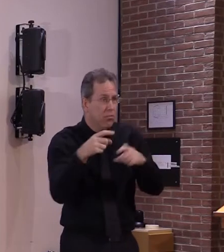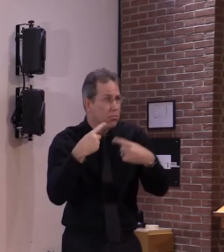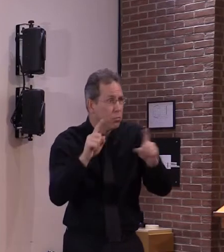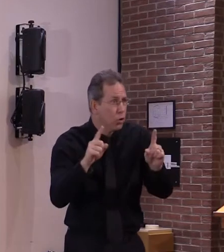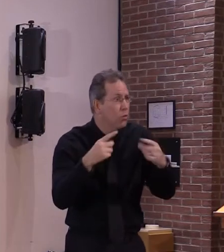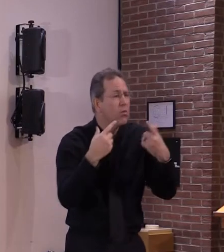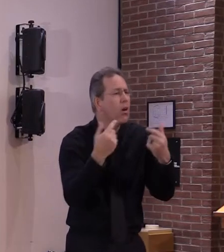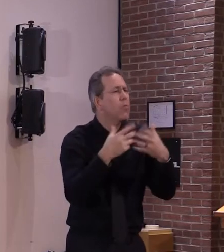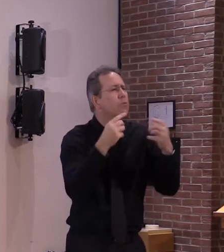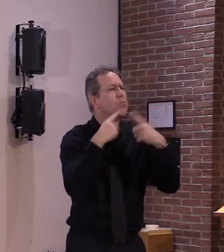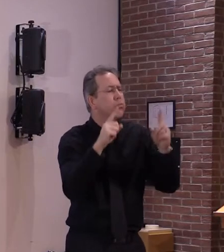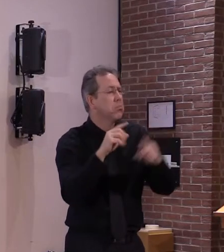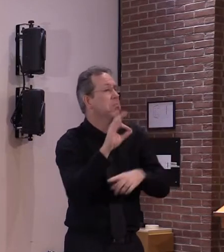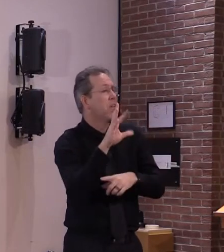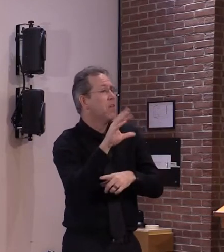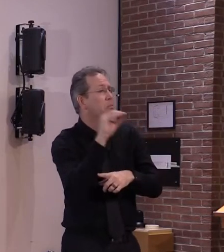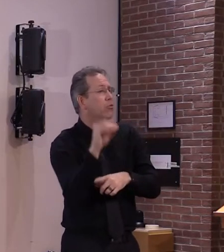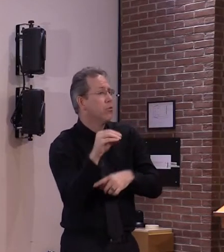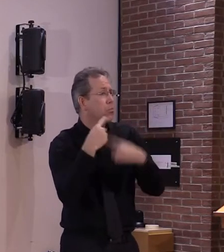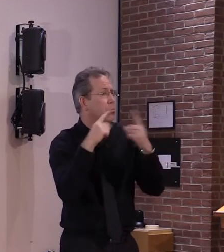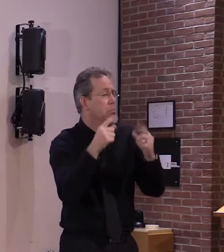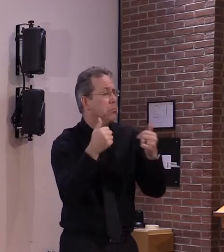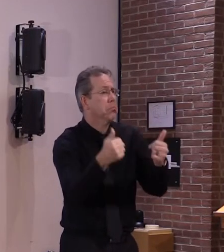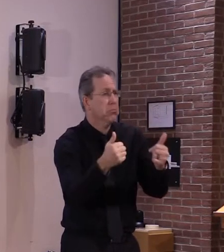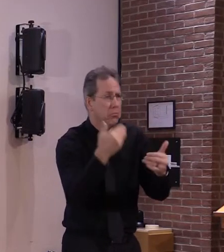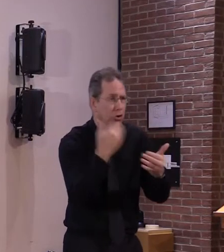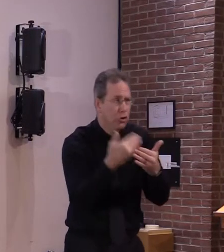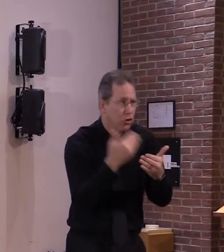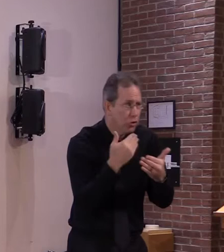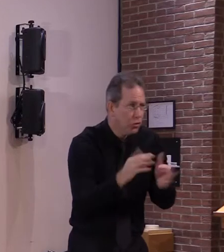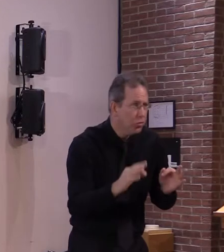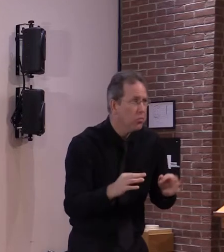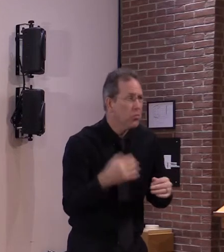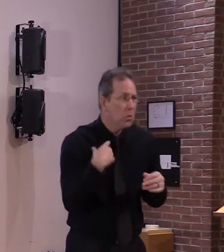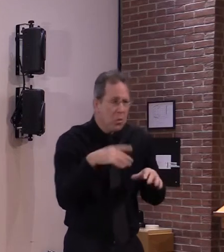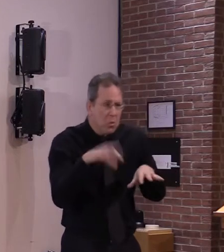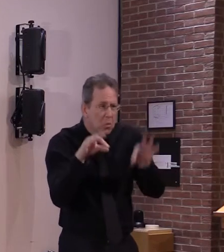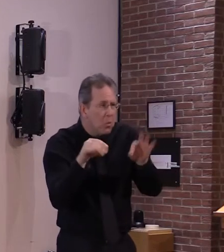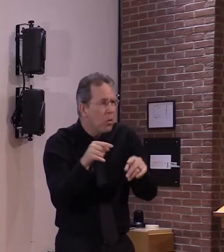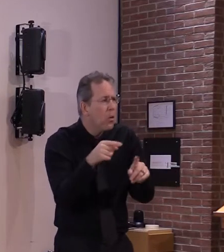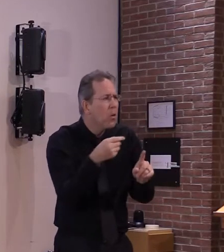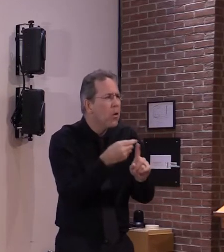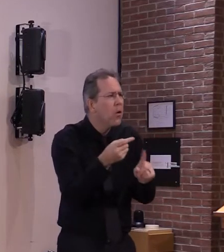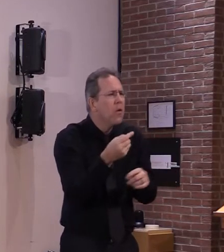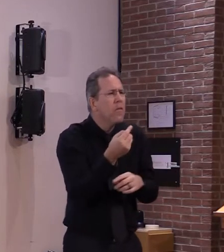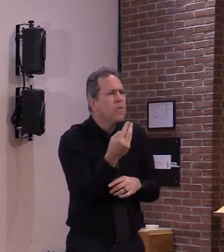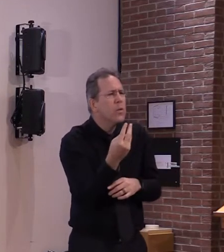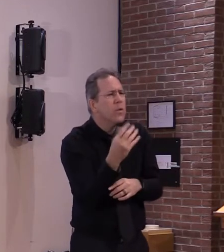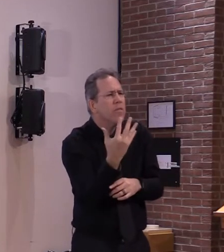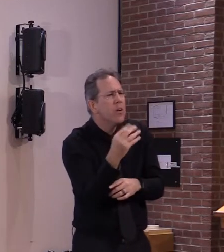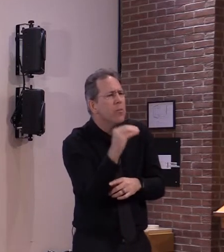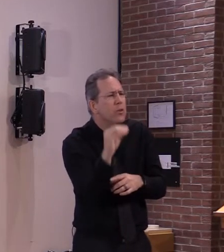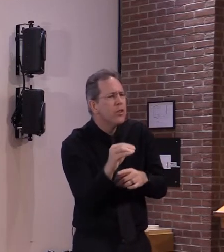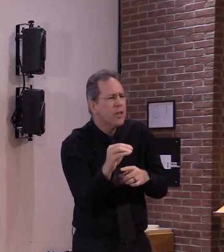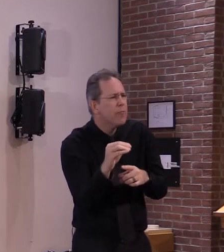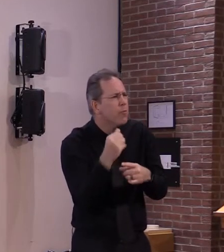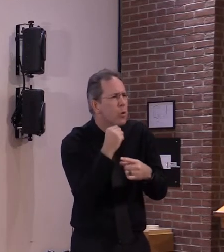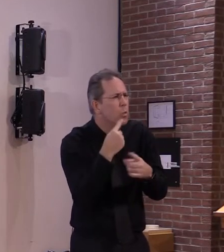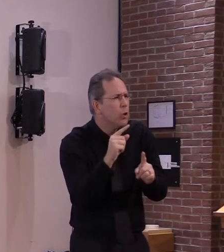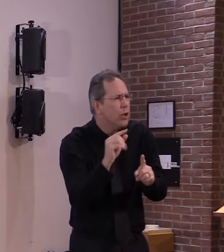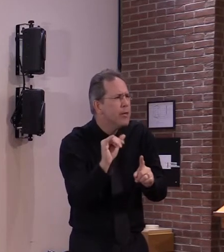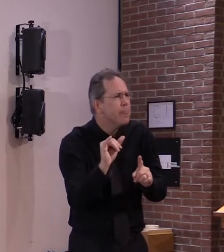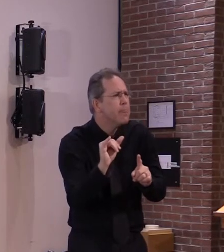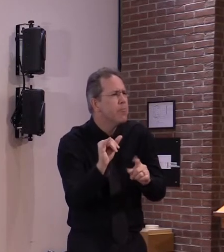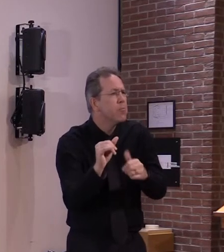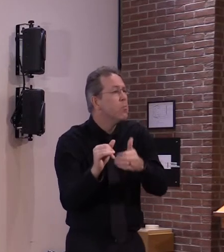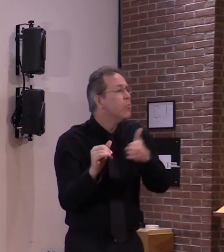confirmed covet 19 in participants who had no evidence for previous infection these